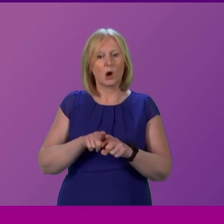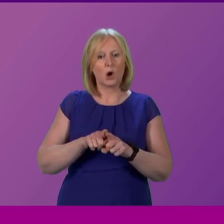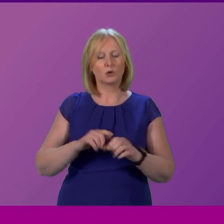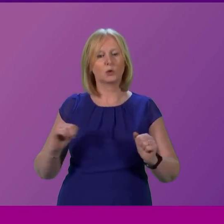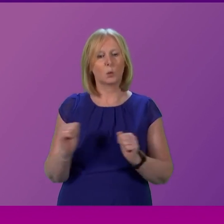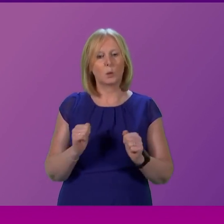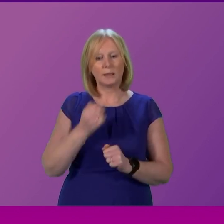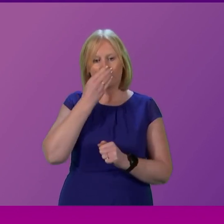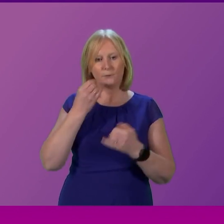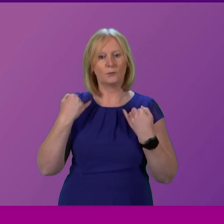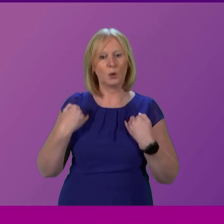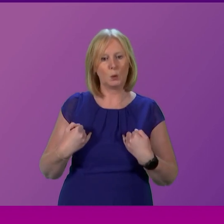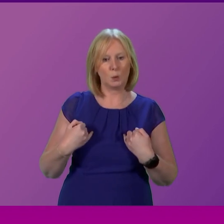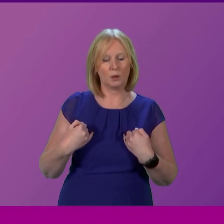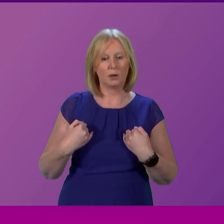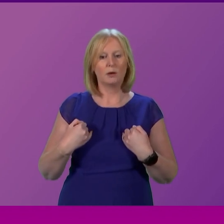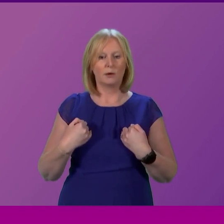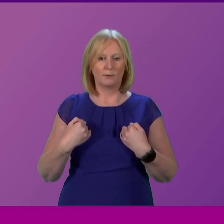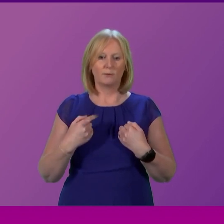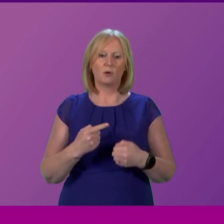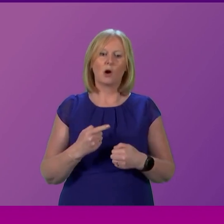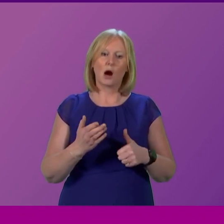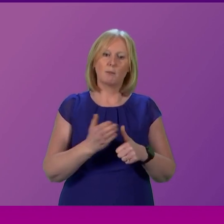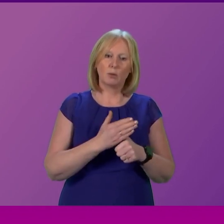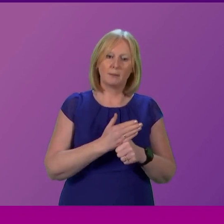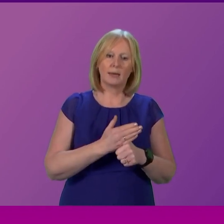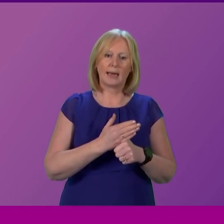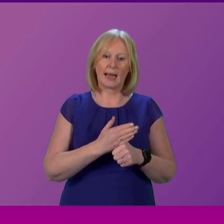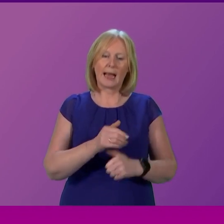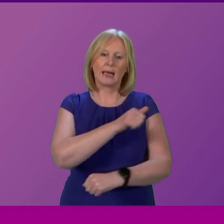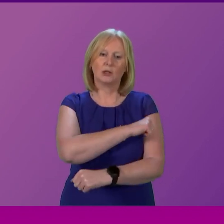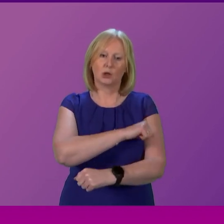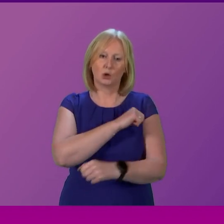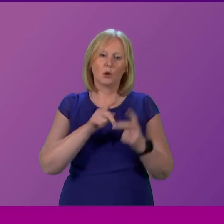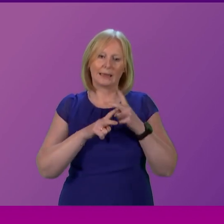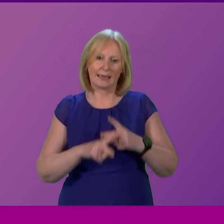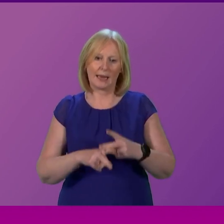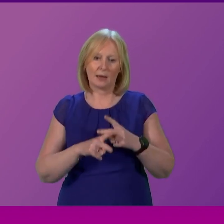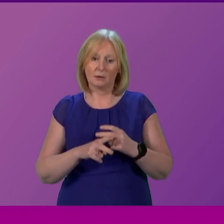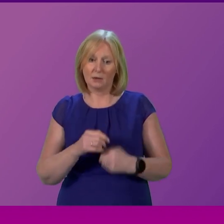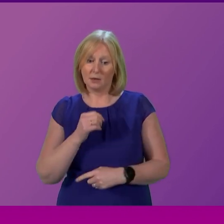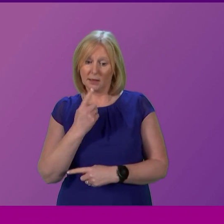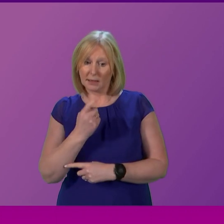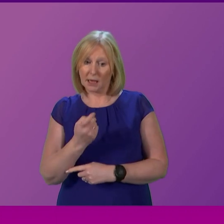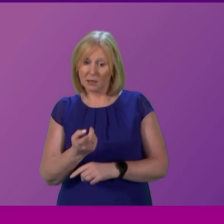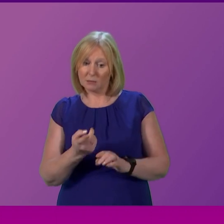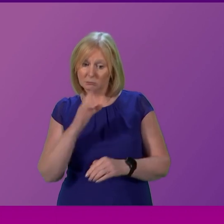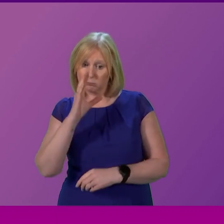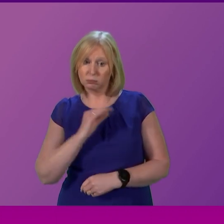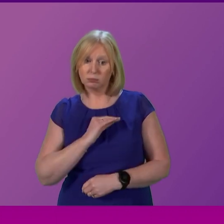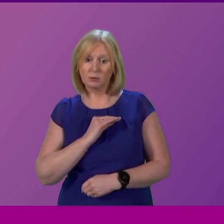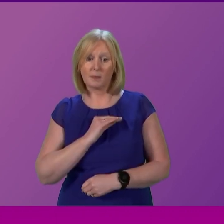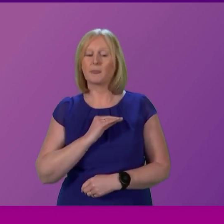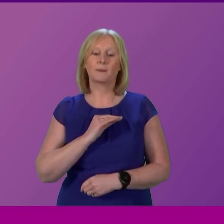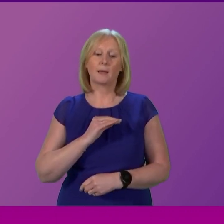responsible for in both primary and acute care sectors can the cabinet secretary confirm whether medical opinion indicates